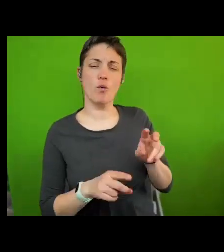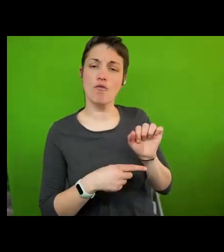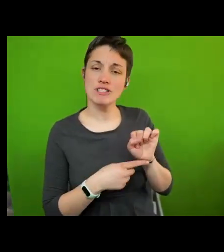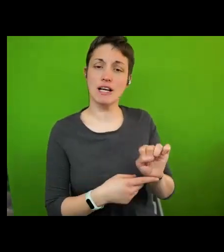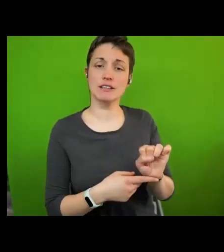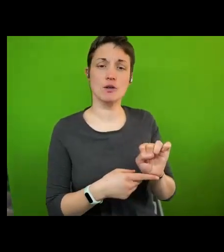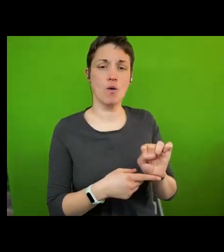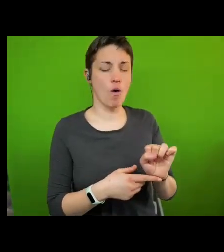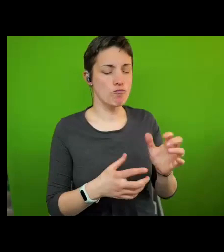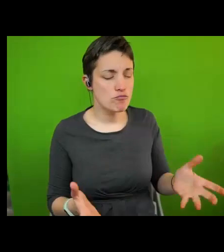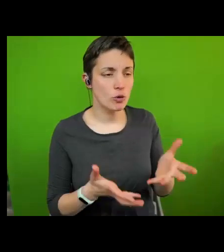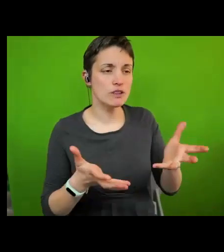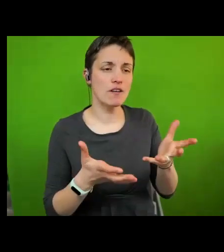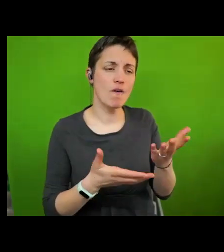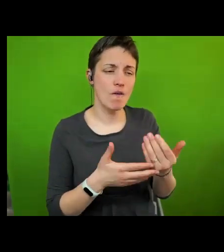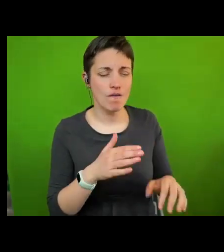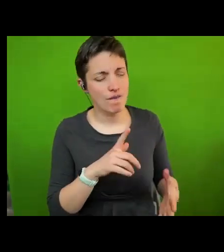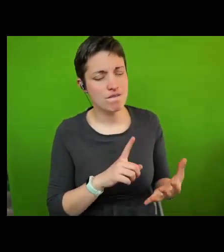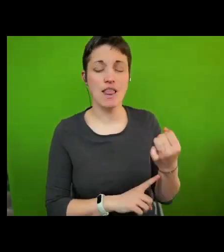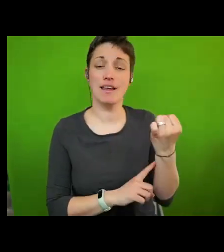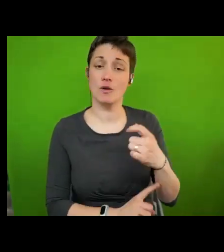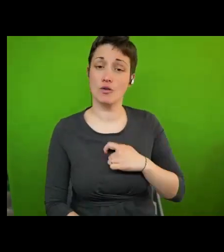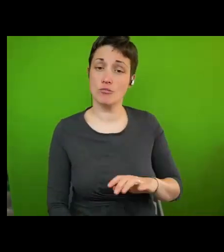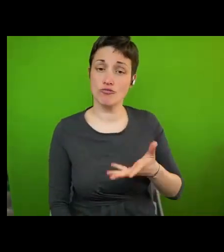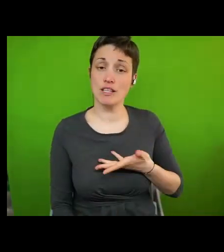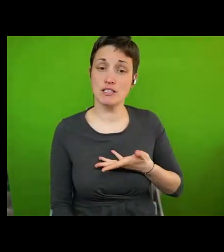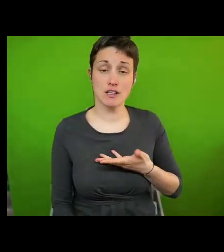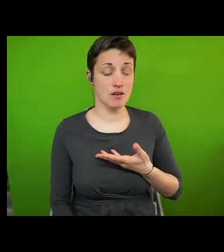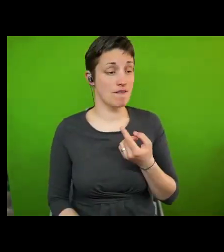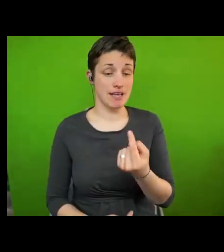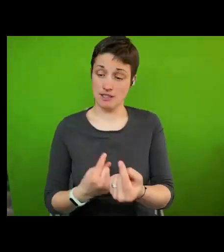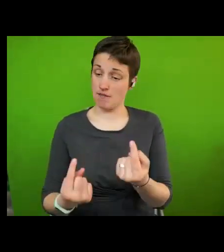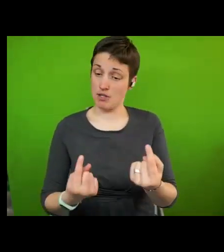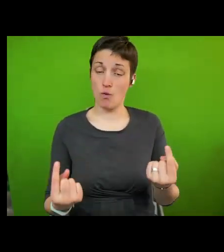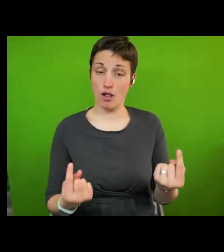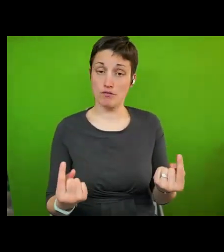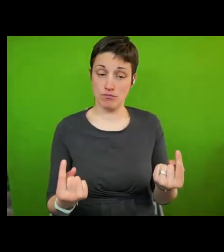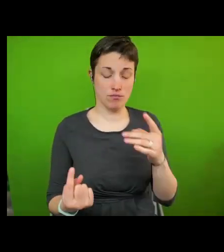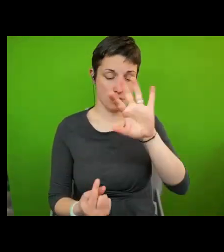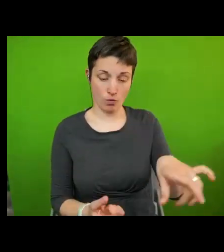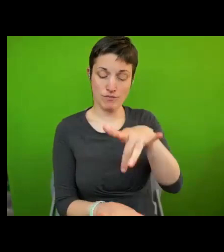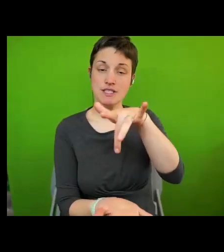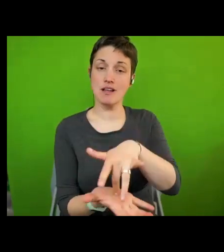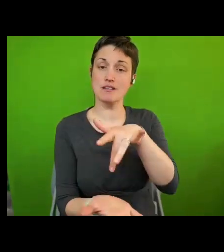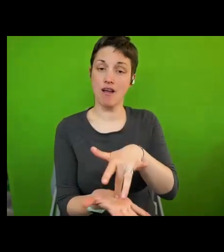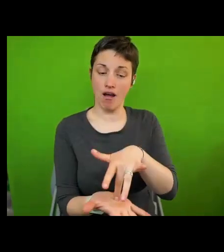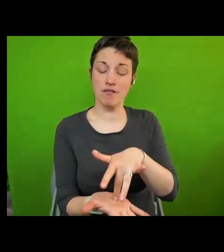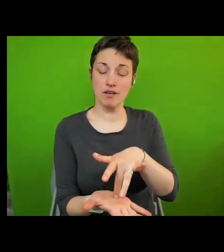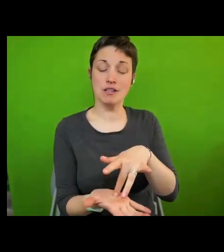fulfilling human rights of individuals who are themselves put at the center and empowered to